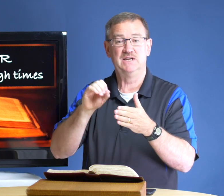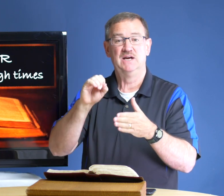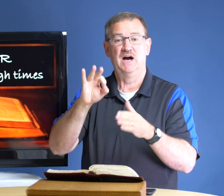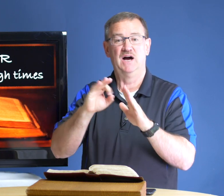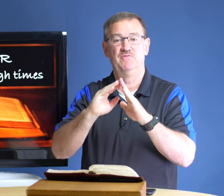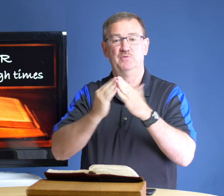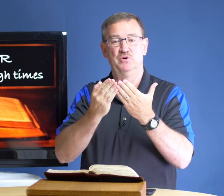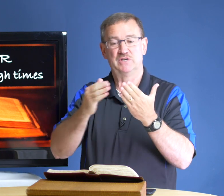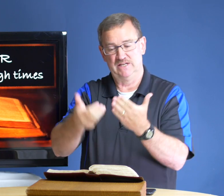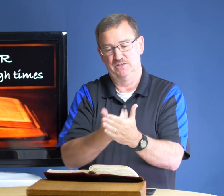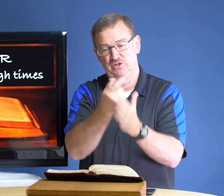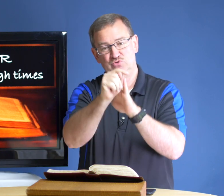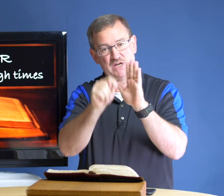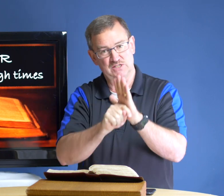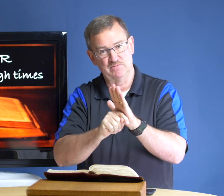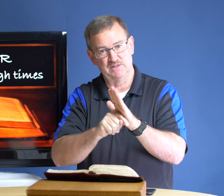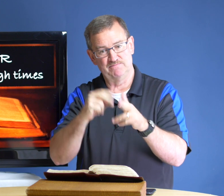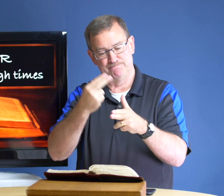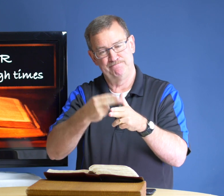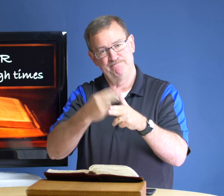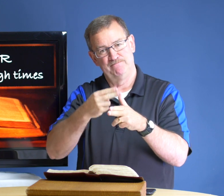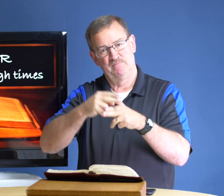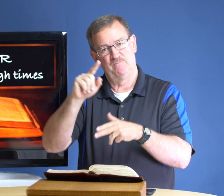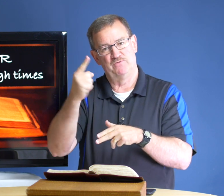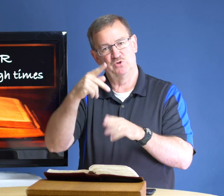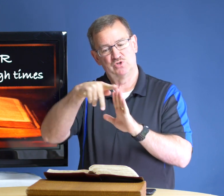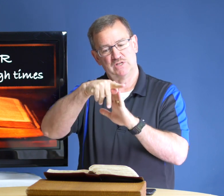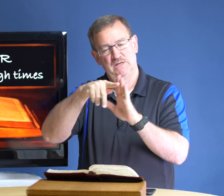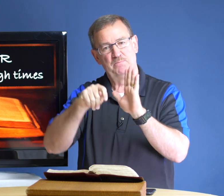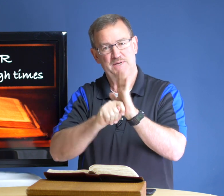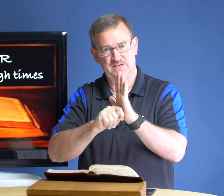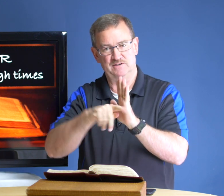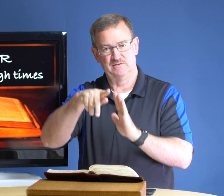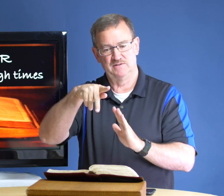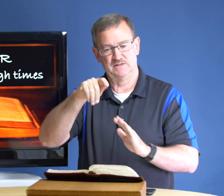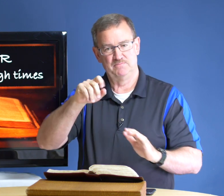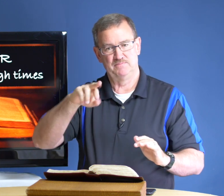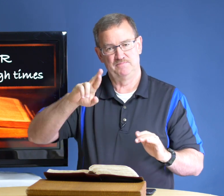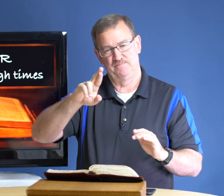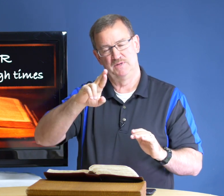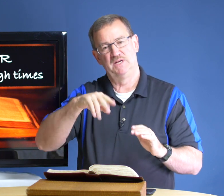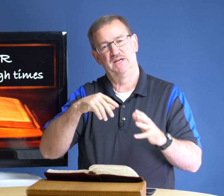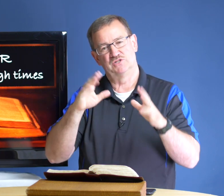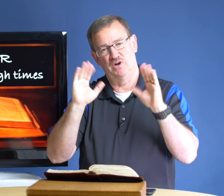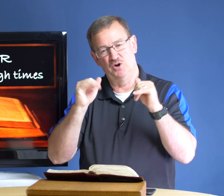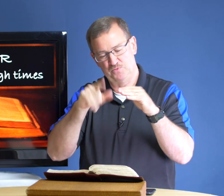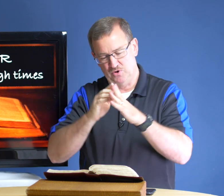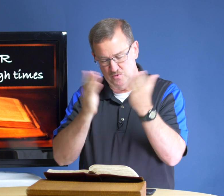of the book in the new testament first peter and so i hope you'll